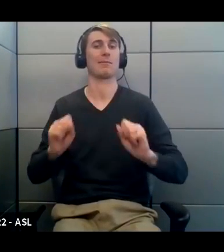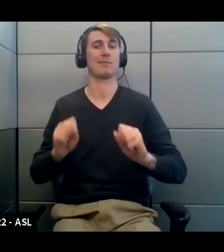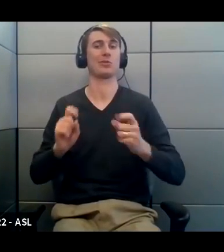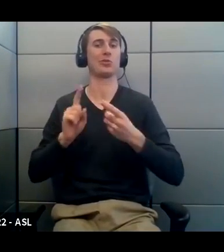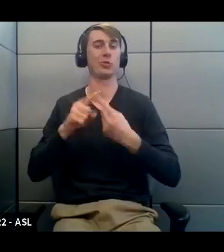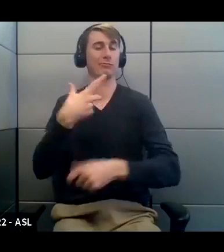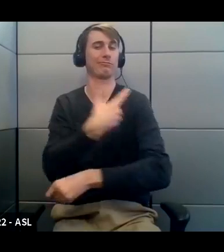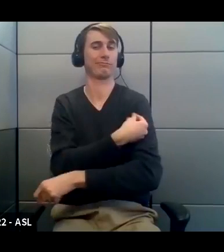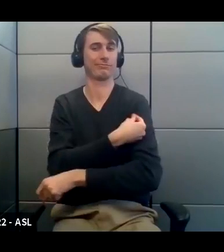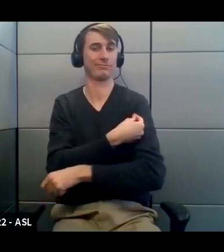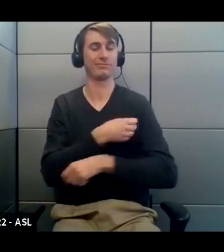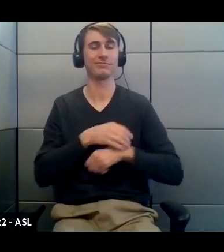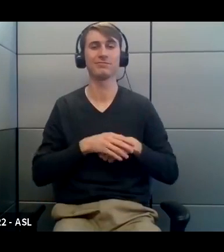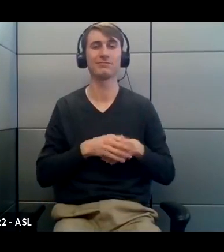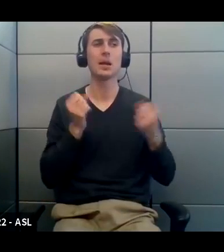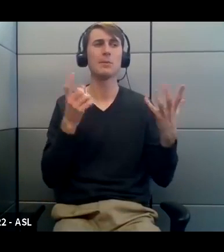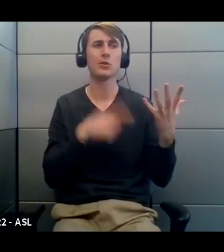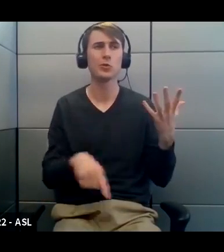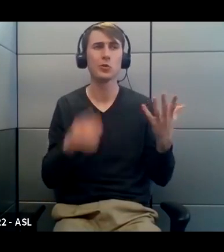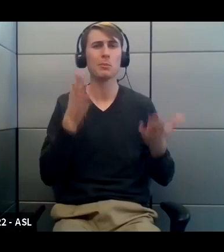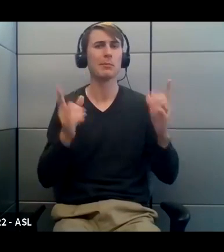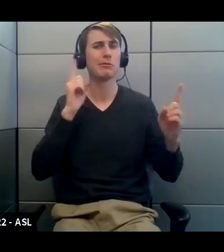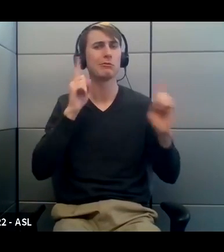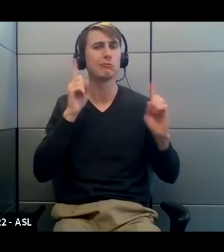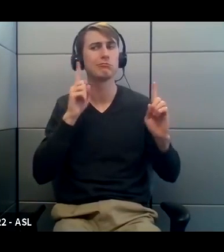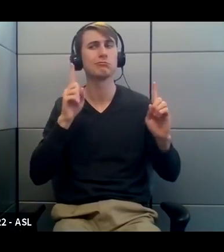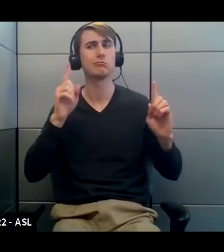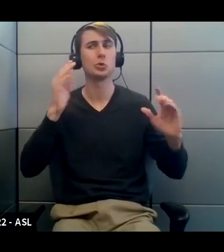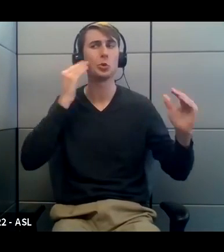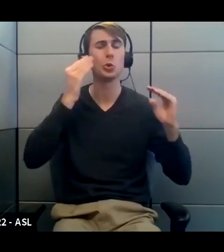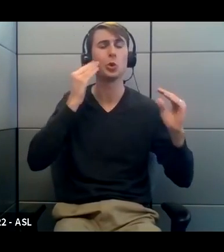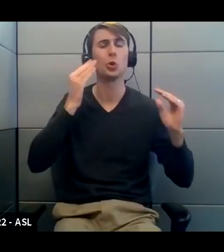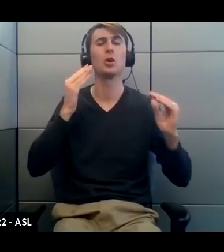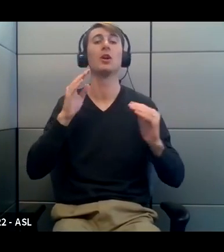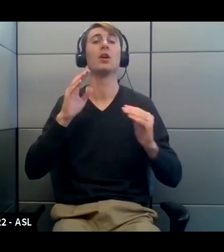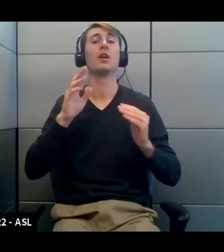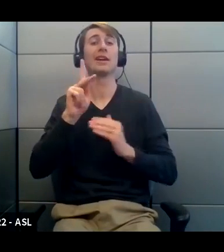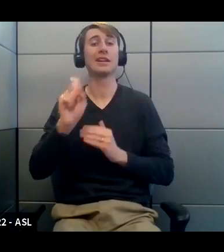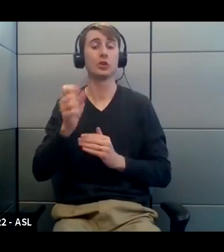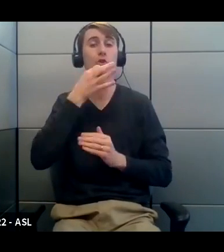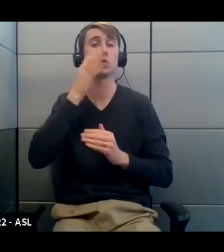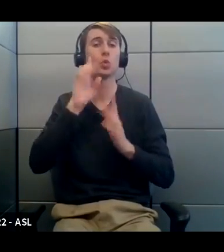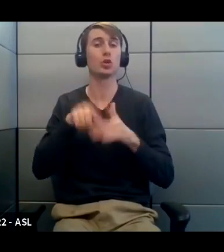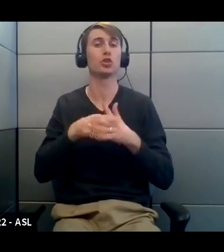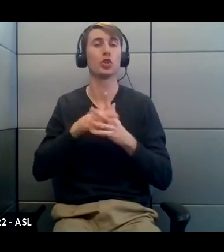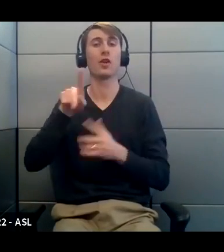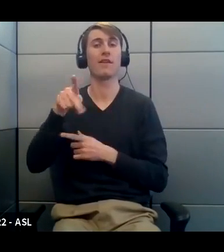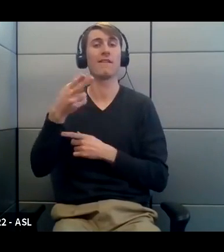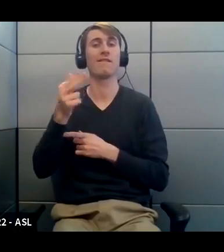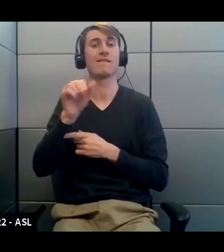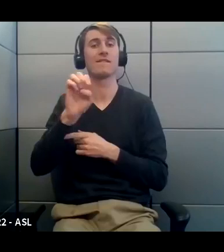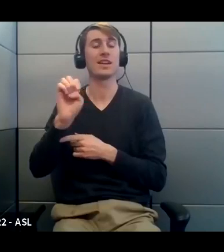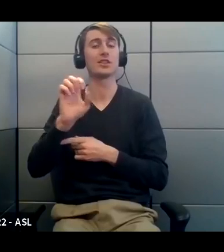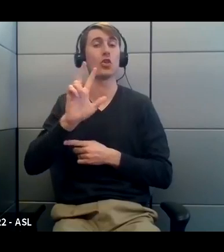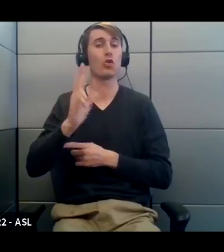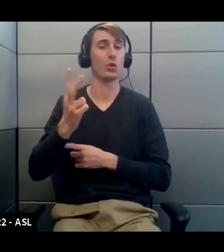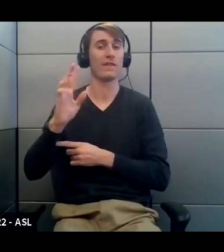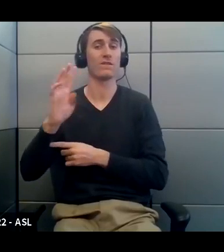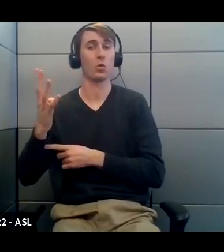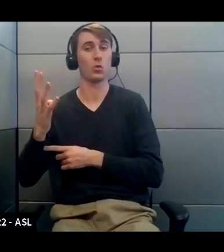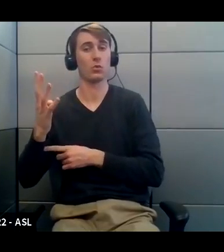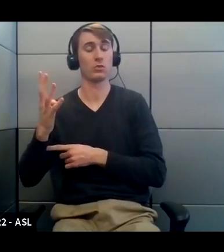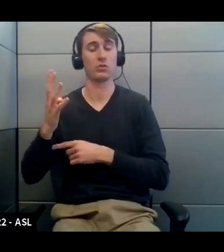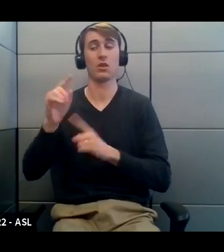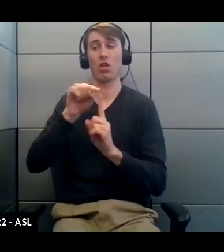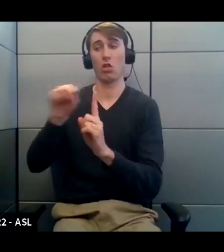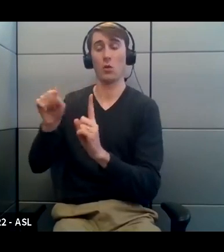people have heard, Kansas is moving into phases three and four. A lot of the people who are now going to be eligible because of